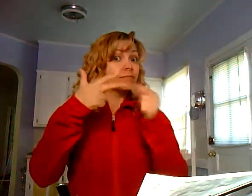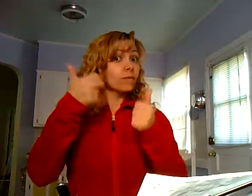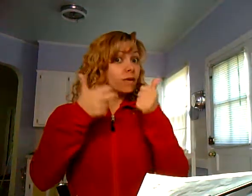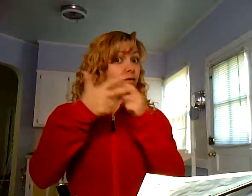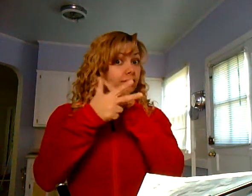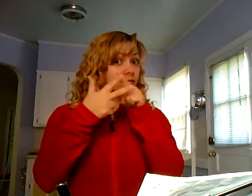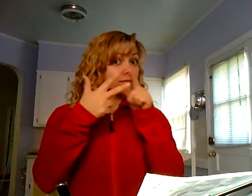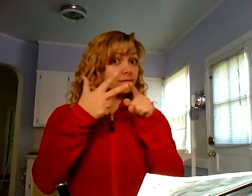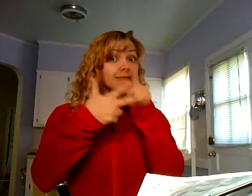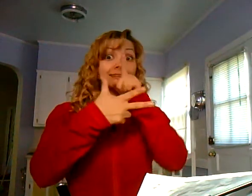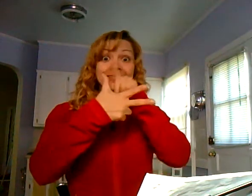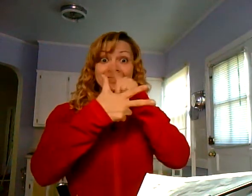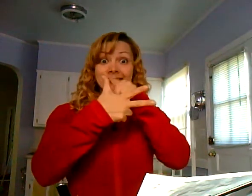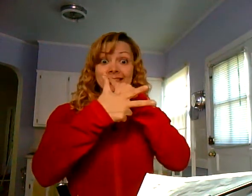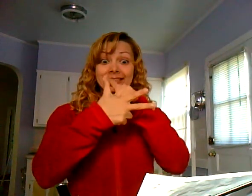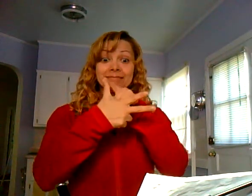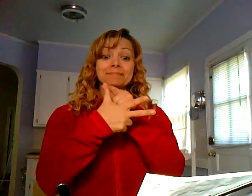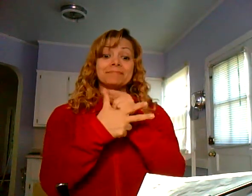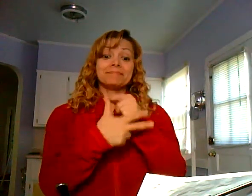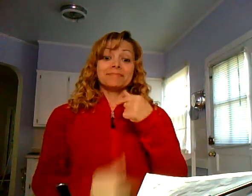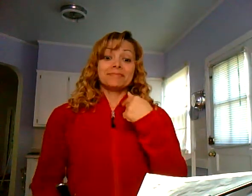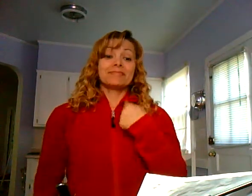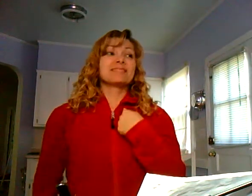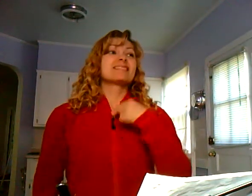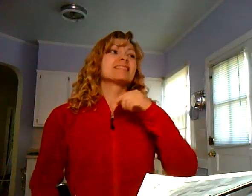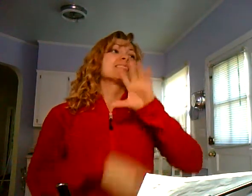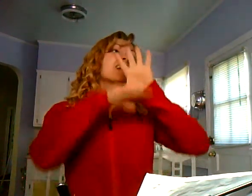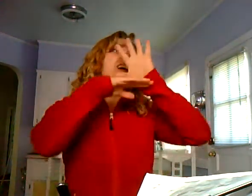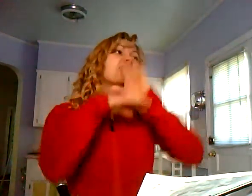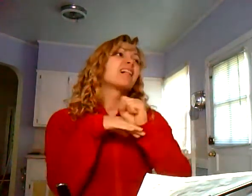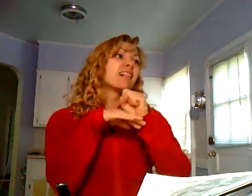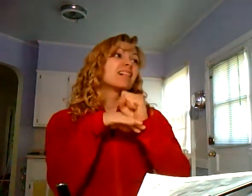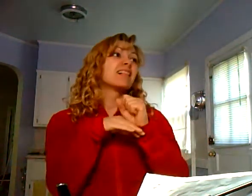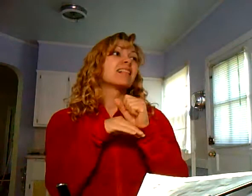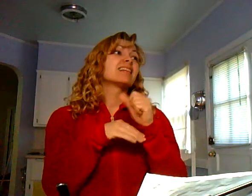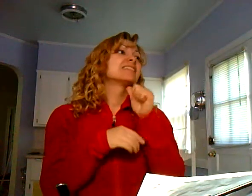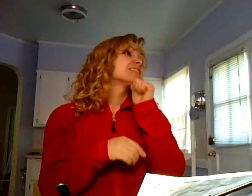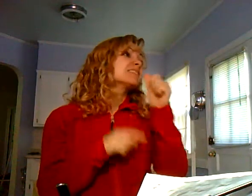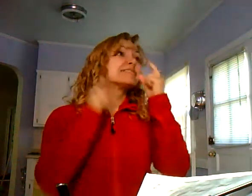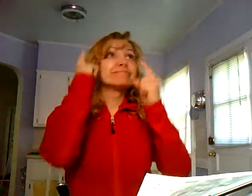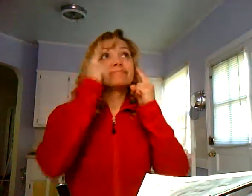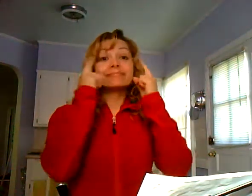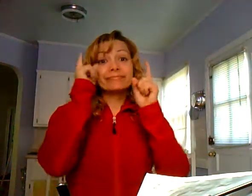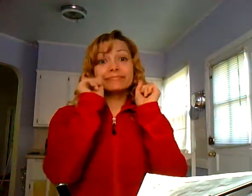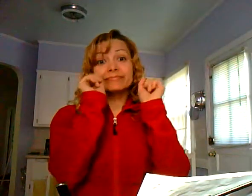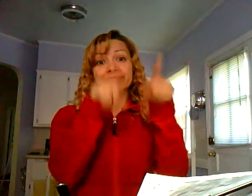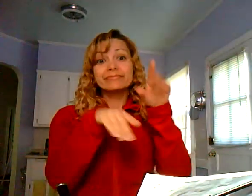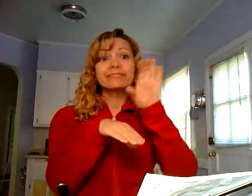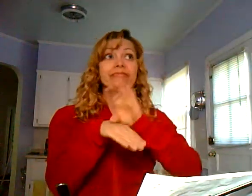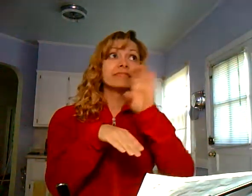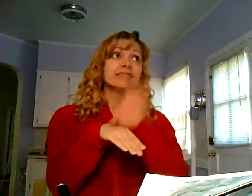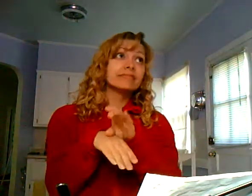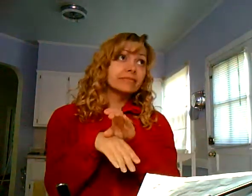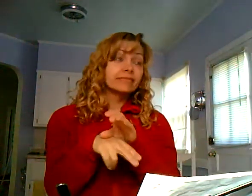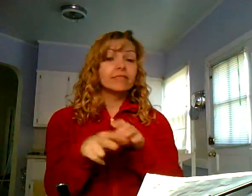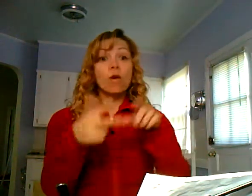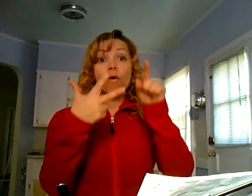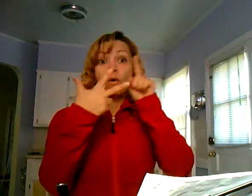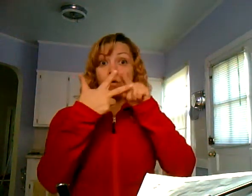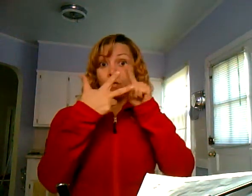three things. What is your attitude about it? Number one, are you used to thinking about it too much?